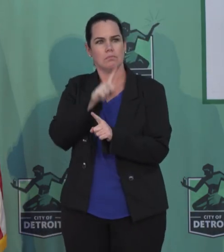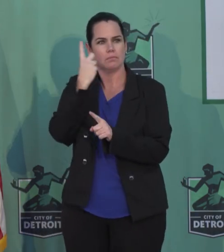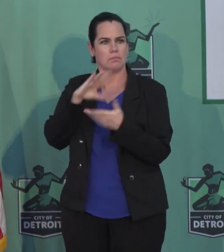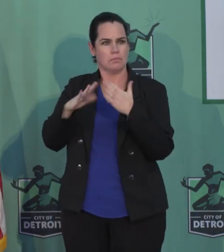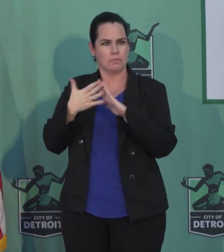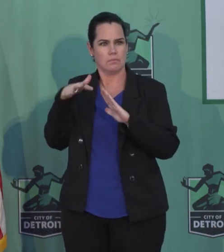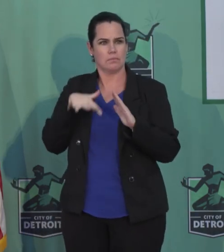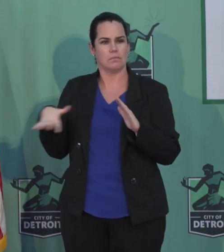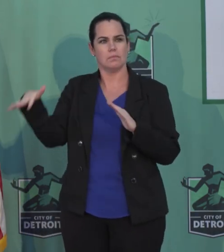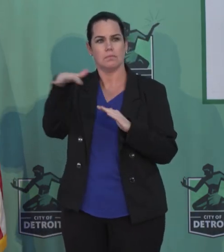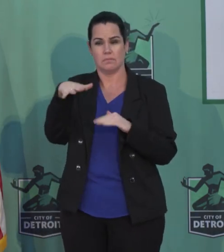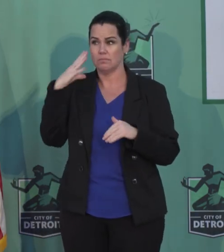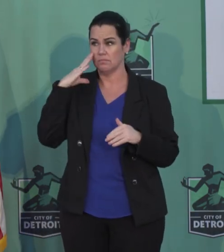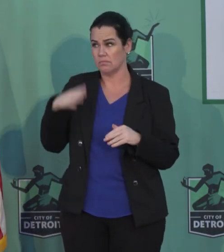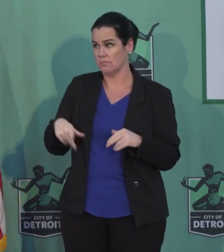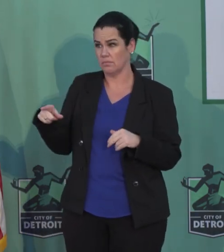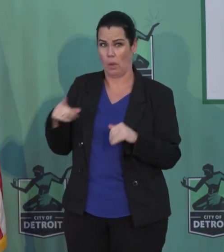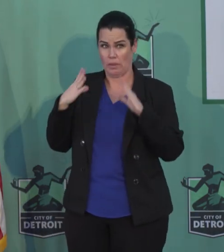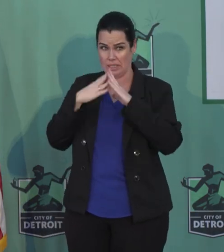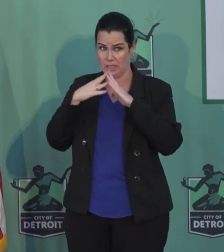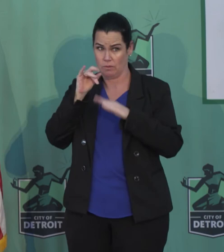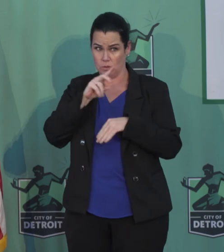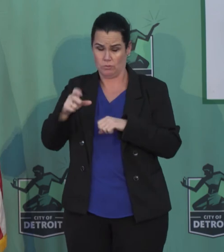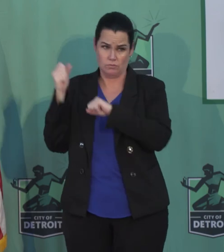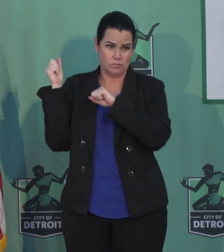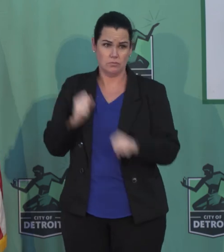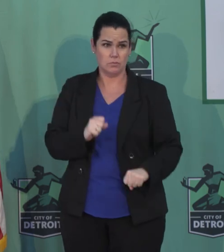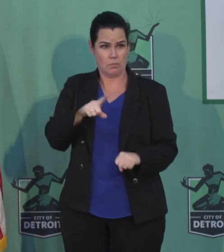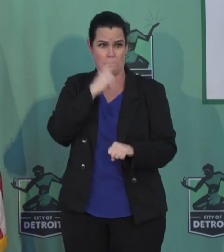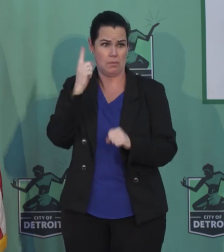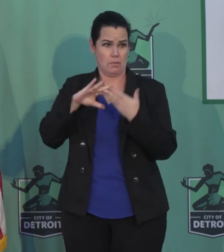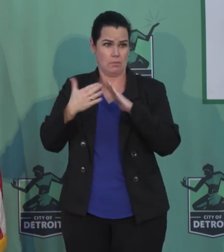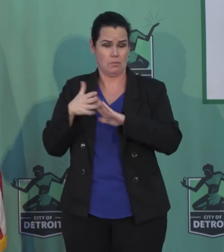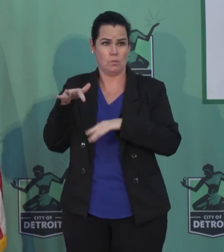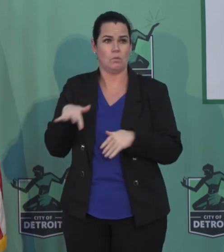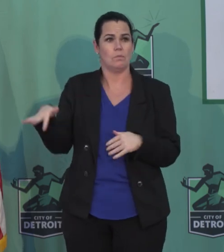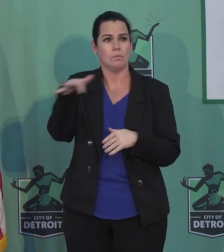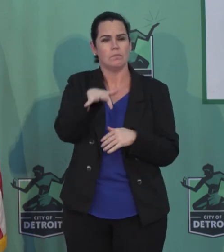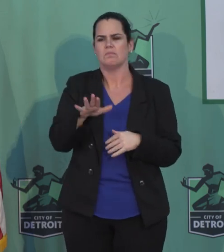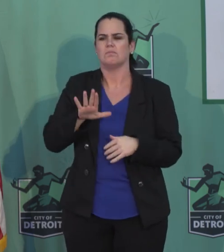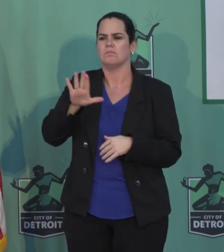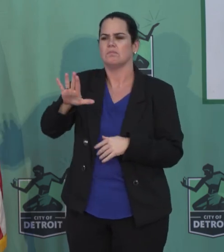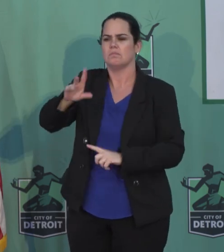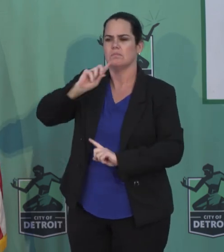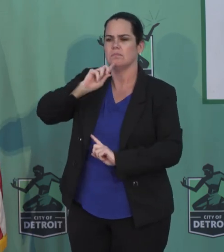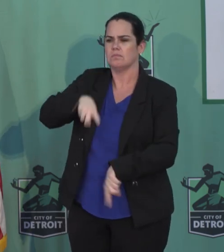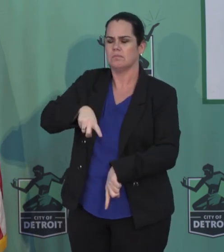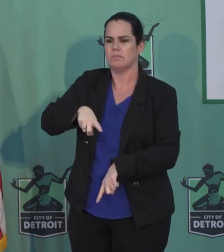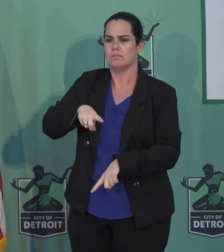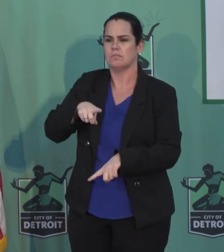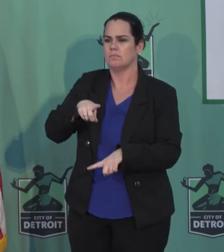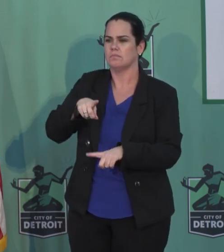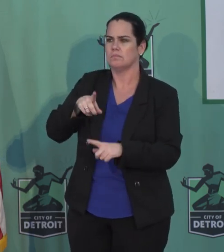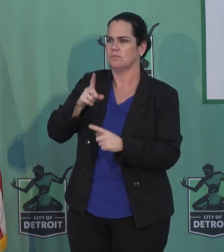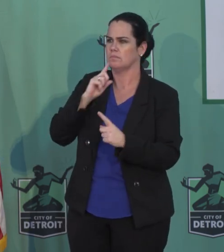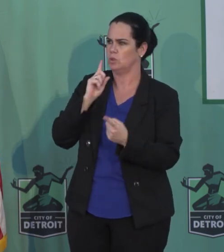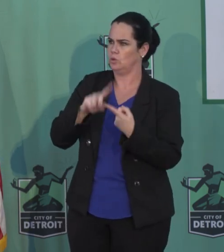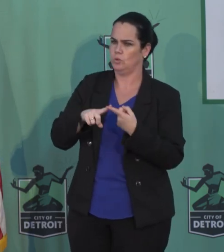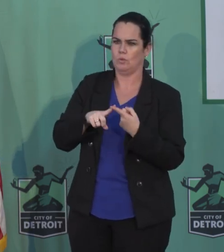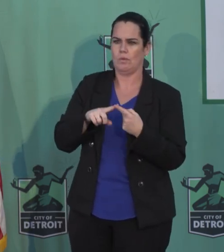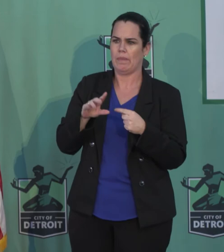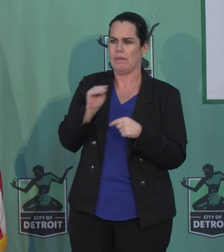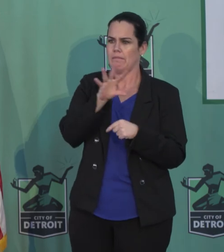Metro Detroit is majority African-Americans. What is your reaction or comment to the city and to the African-American